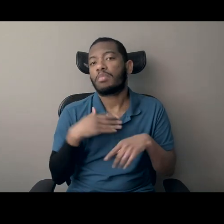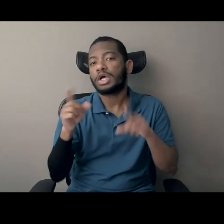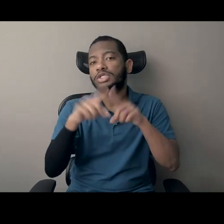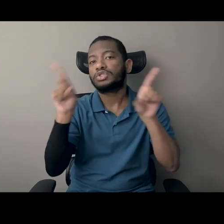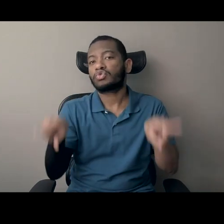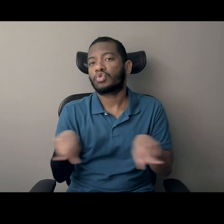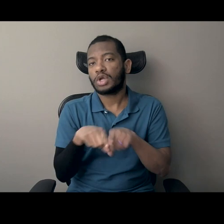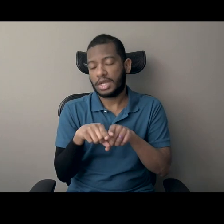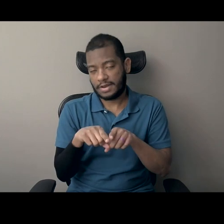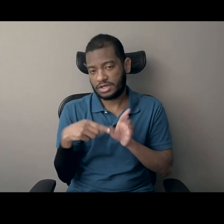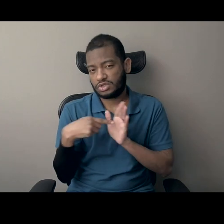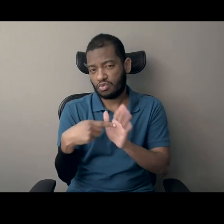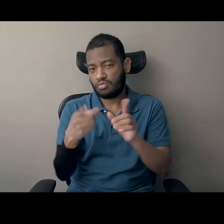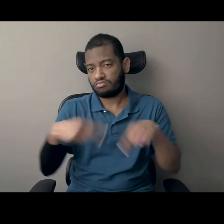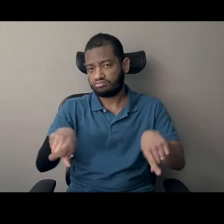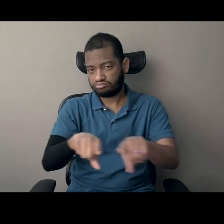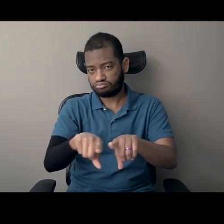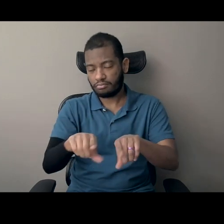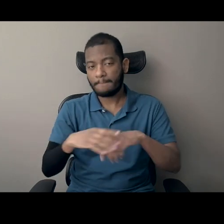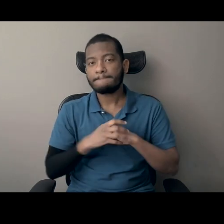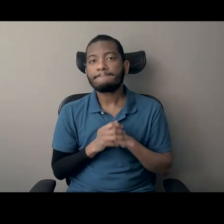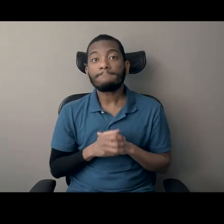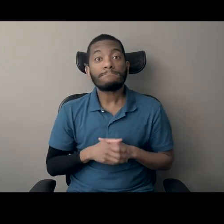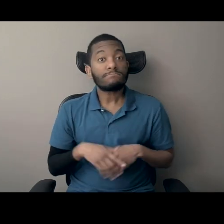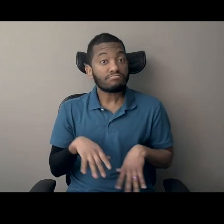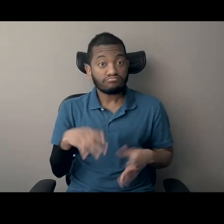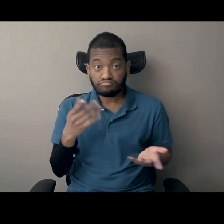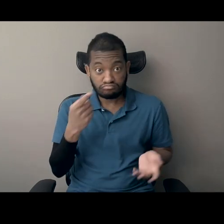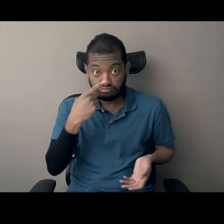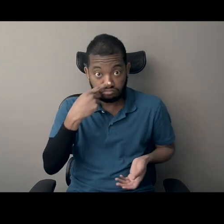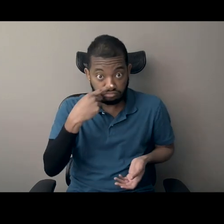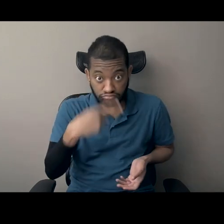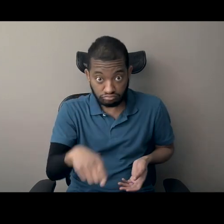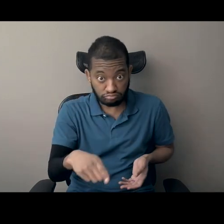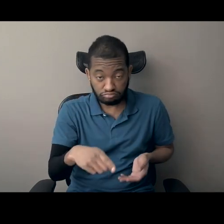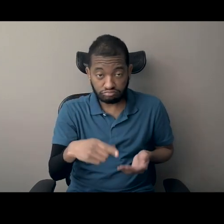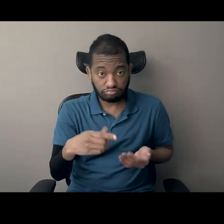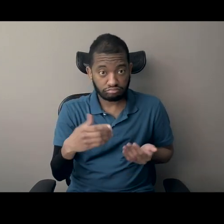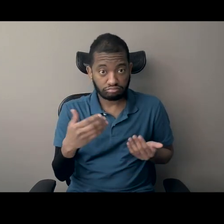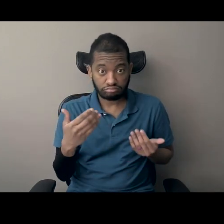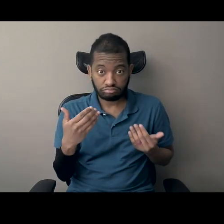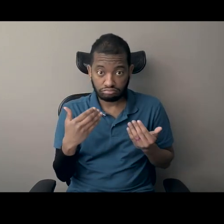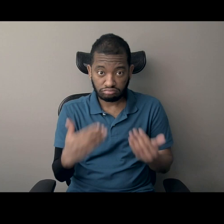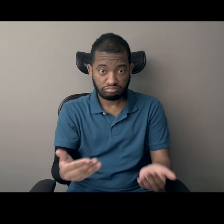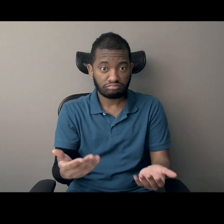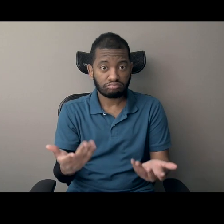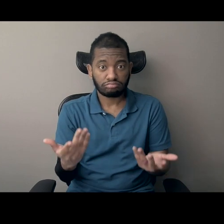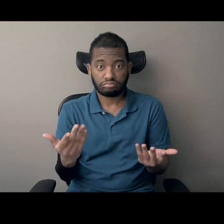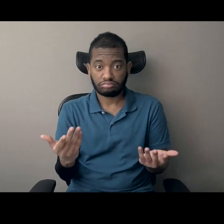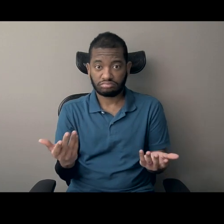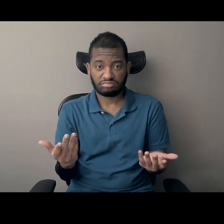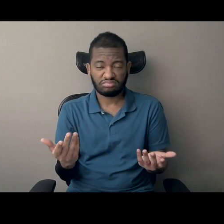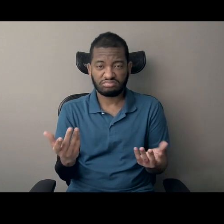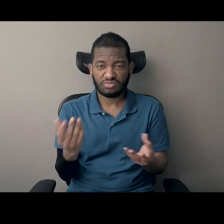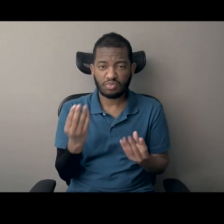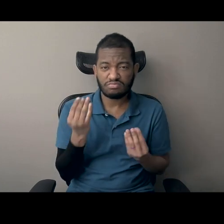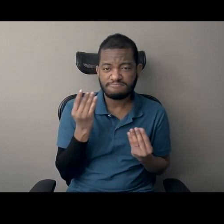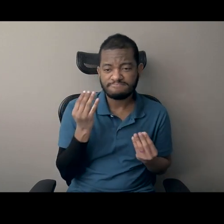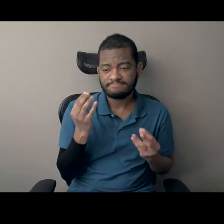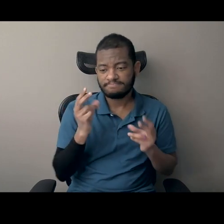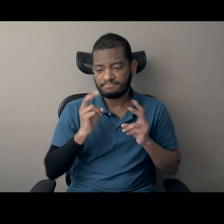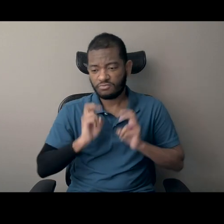And so, if you wouldn't mind, I want to invite you to reflect on your own experiences